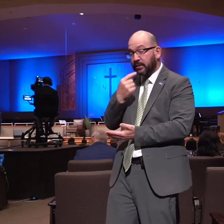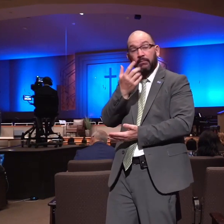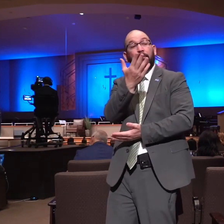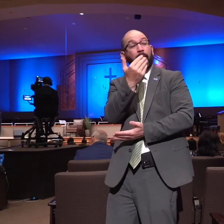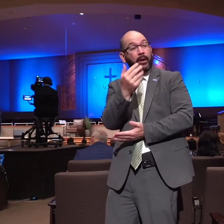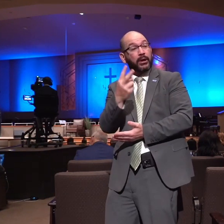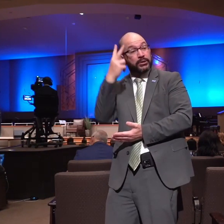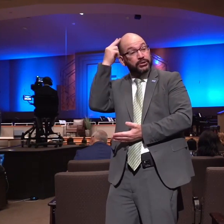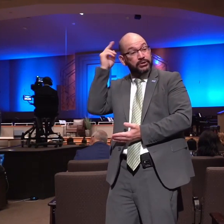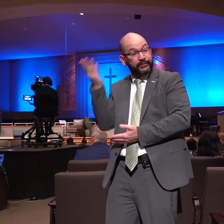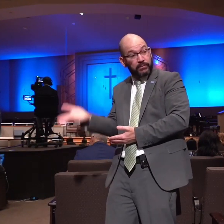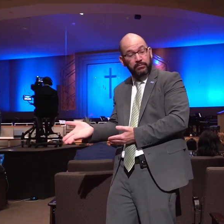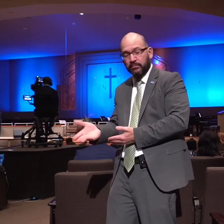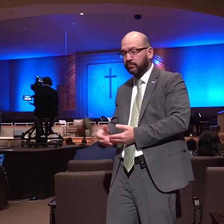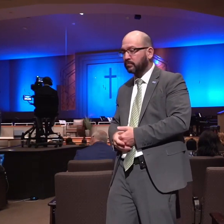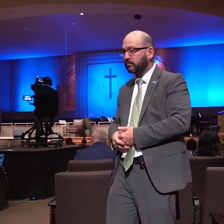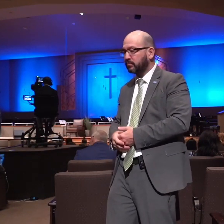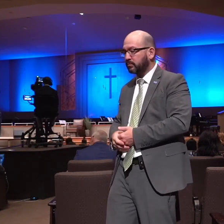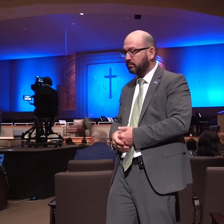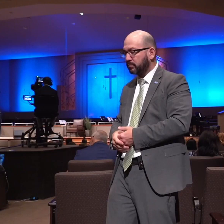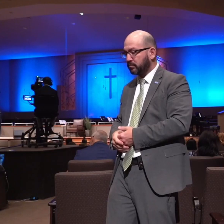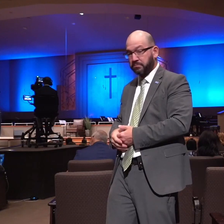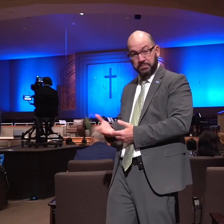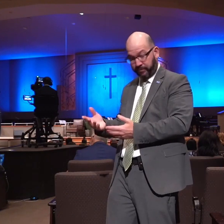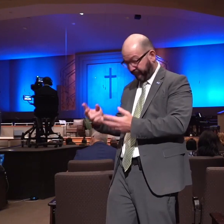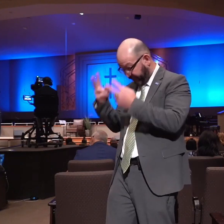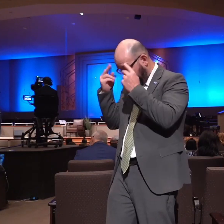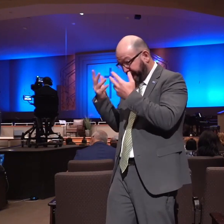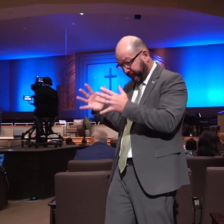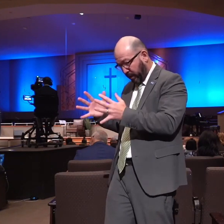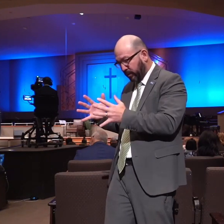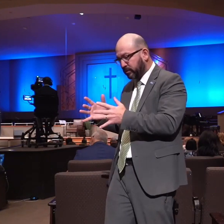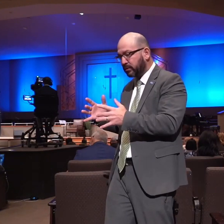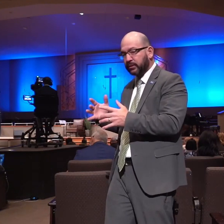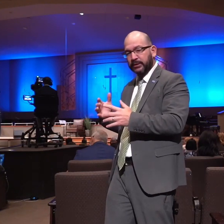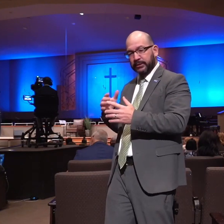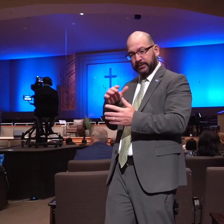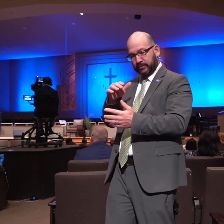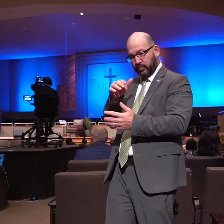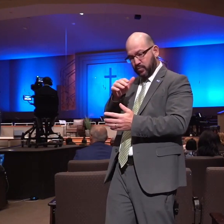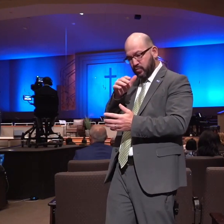began to afflict him and his strength went from him